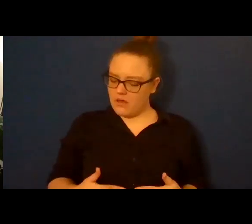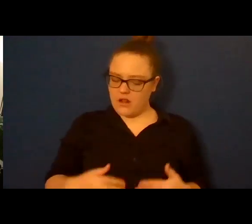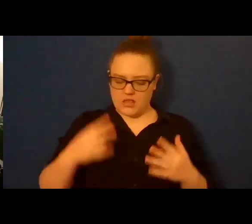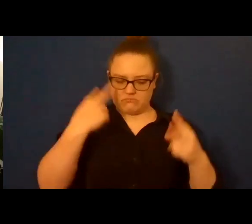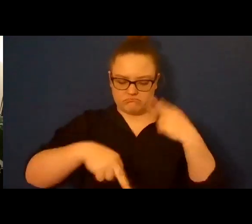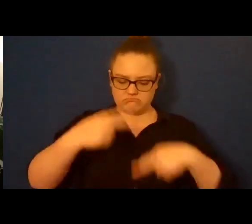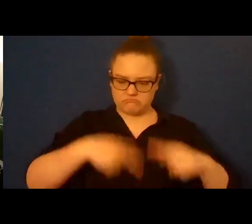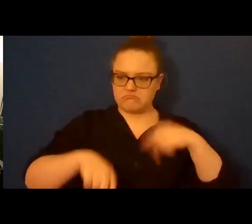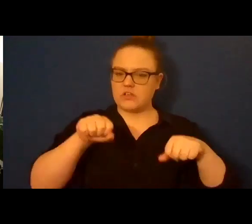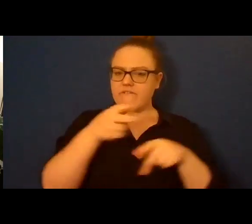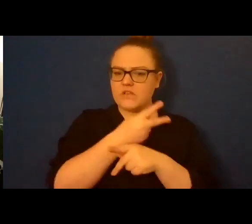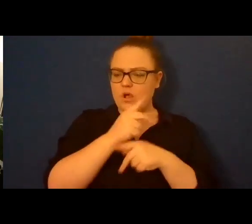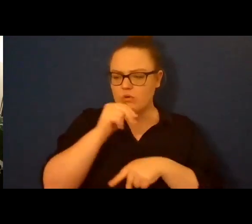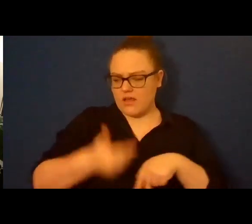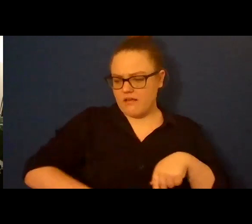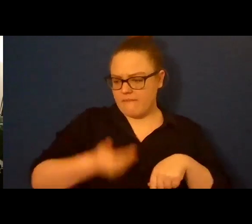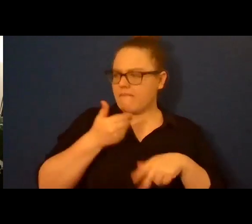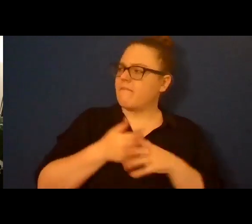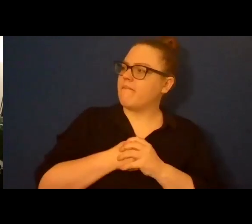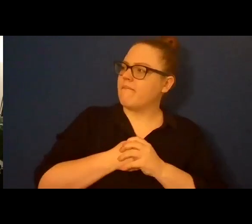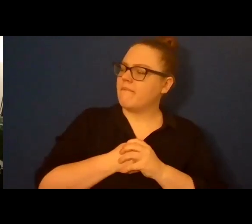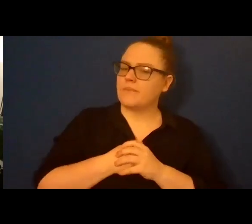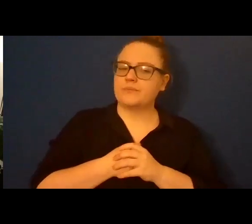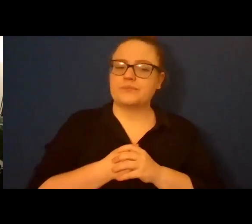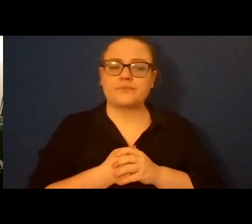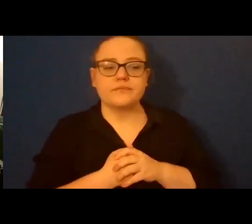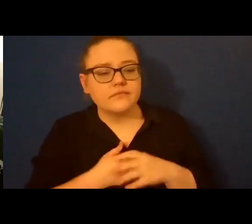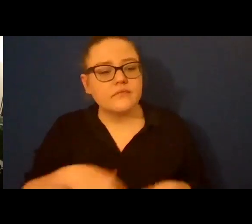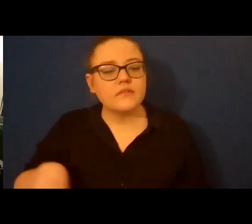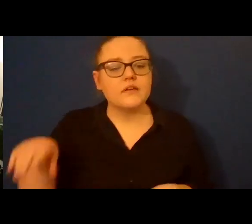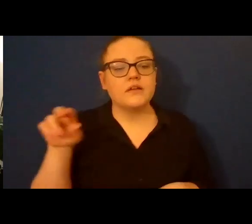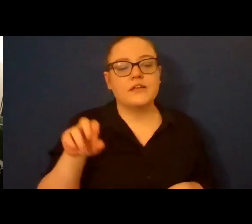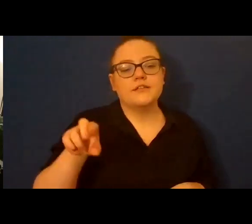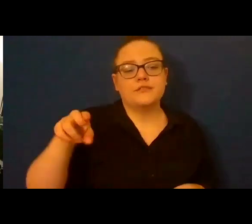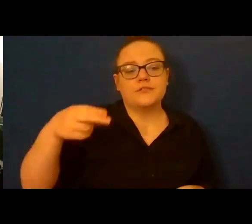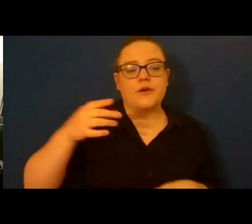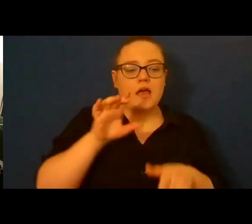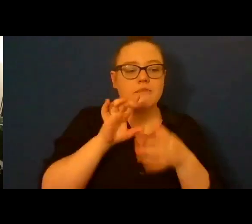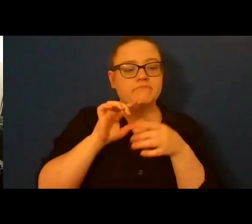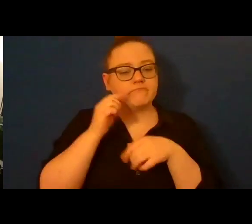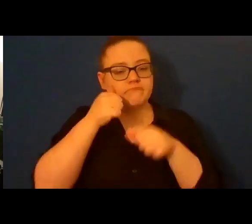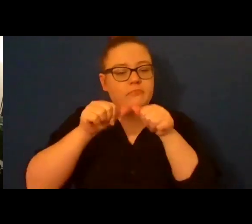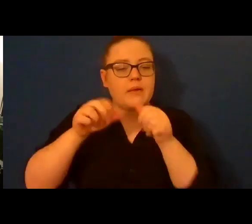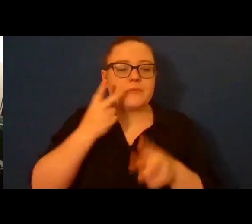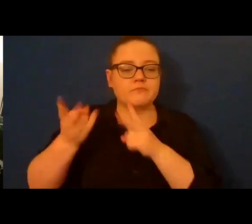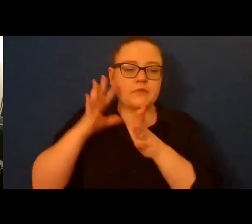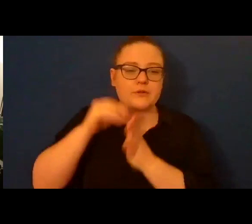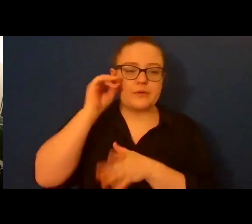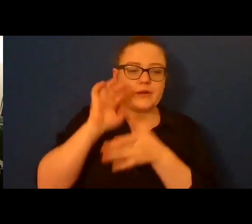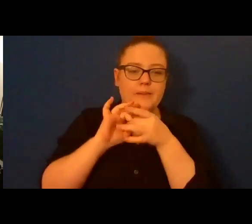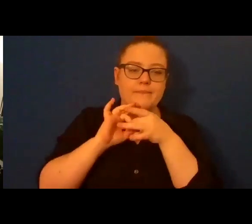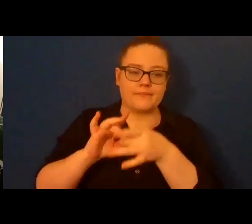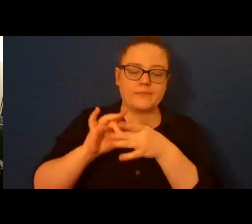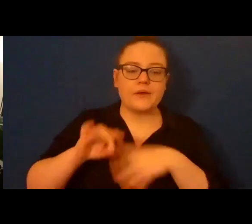Consider the Hecaton Hyres. Three children of Uranus and Gaia, they were named for their hundred hands. Cotus, the striker,